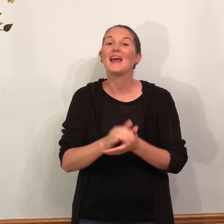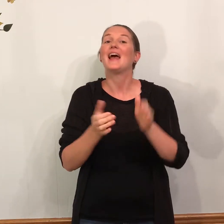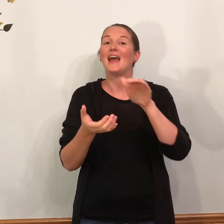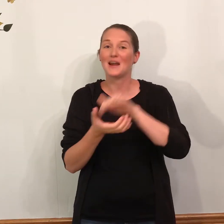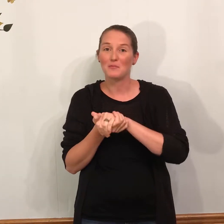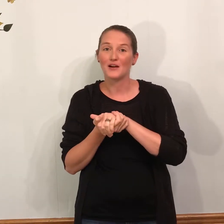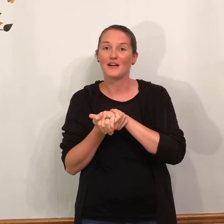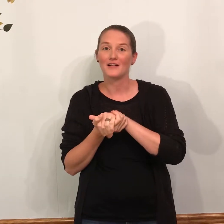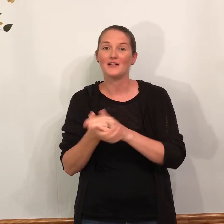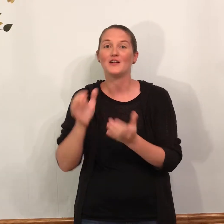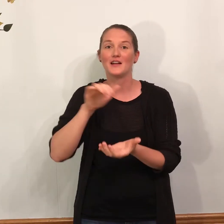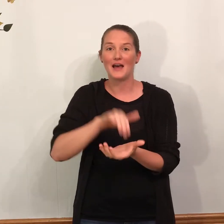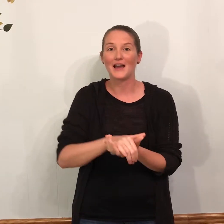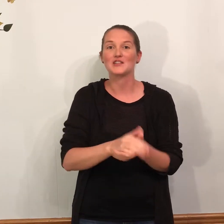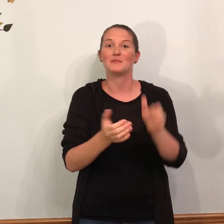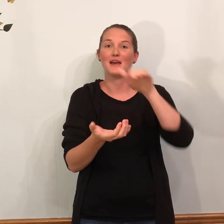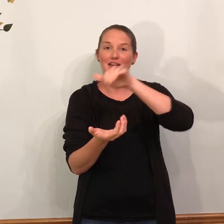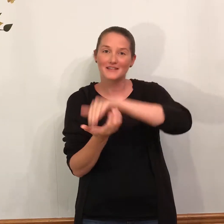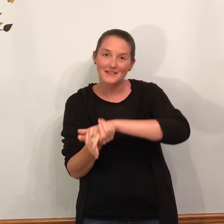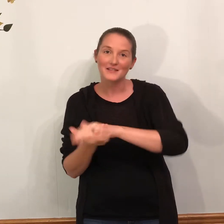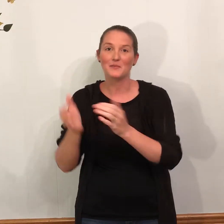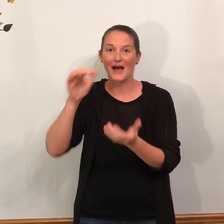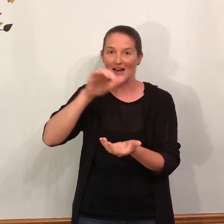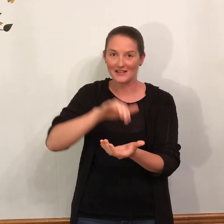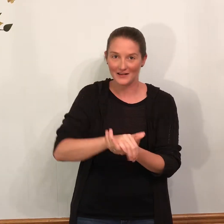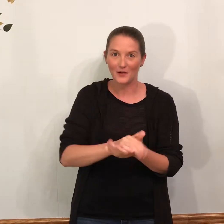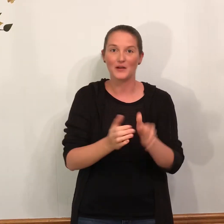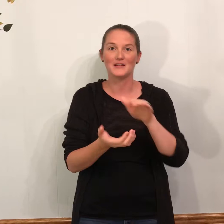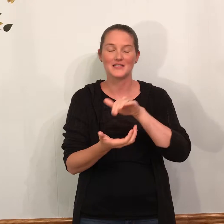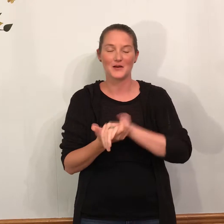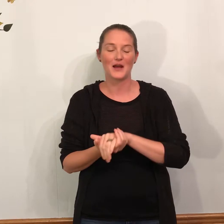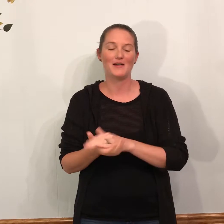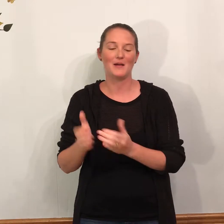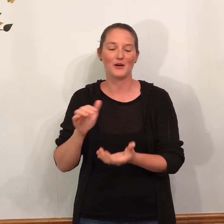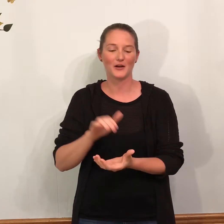hamburger. You're going to actually make the patty thing going. So hamburger.